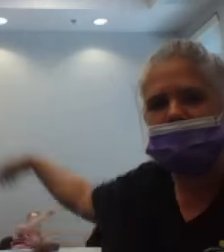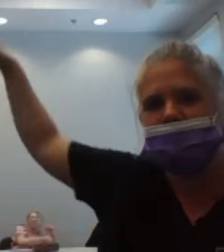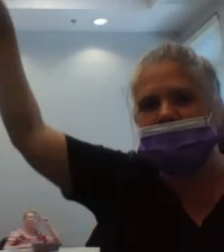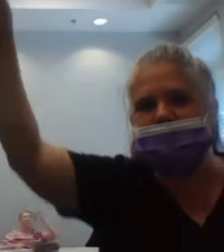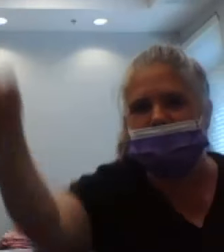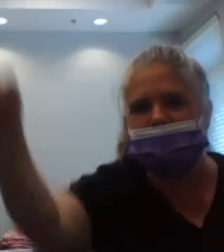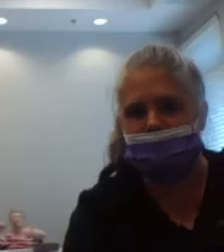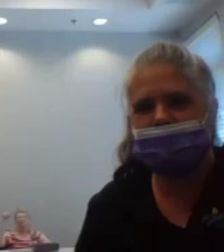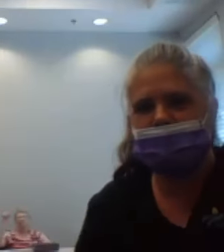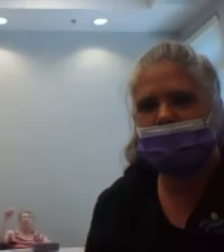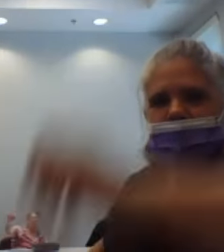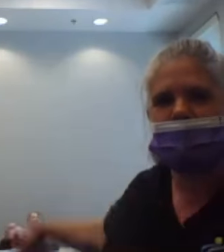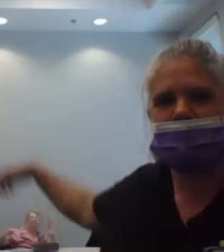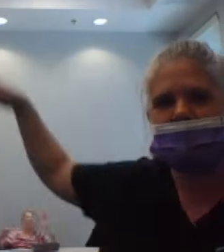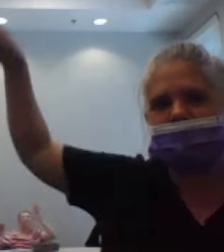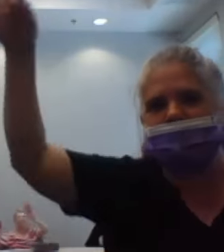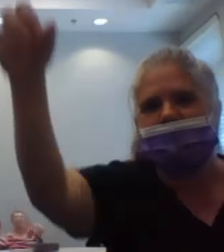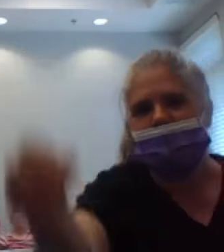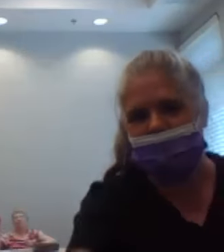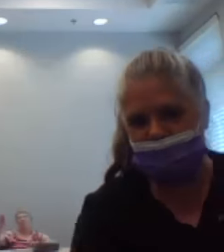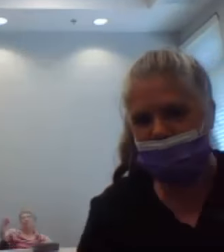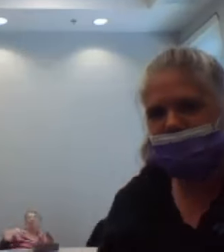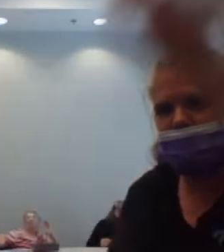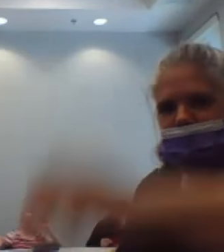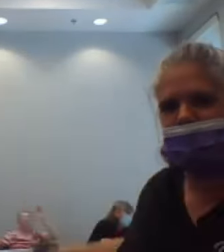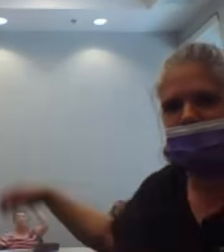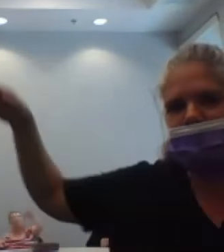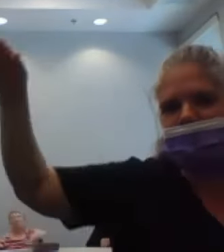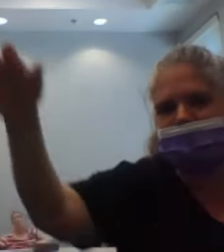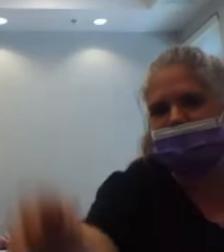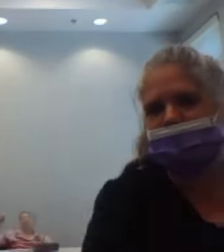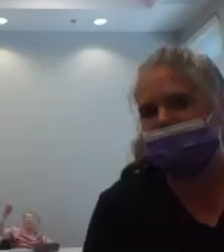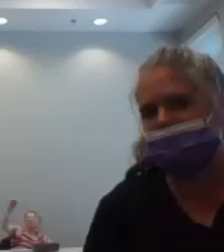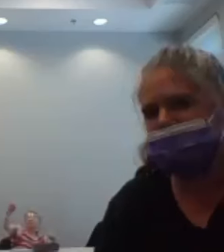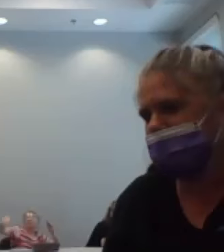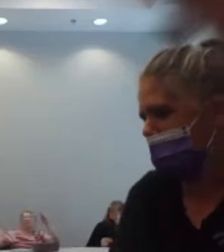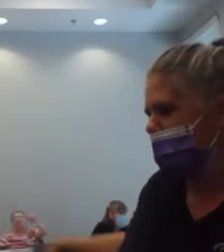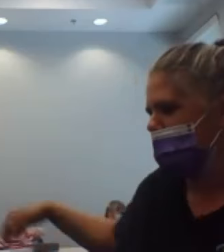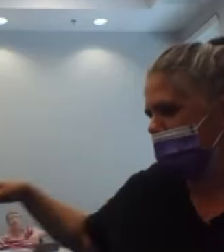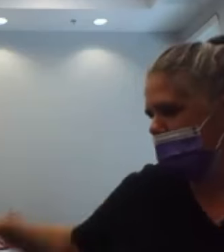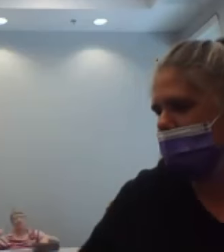four, five, six, seven,